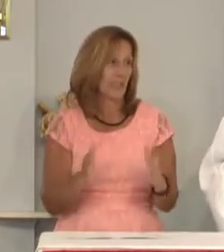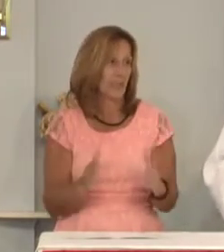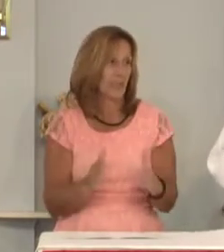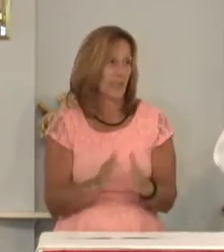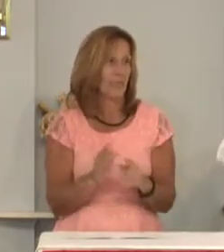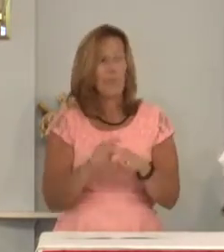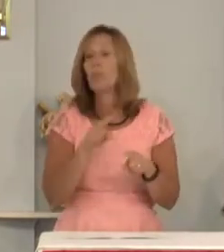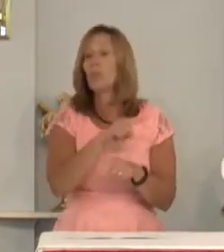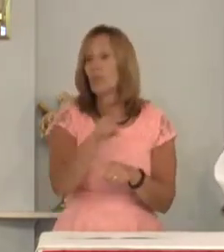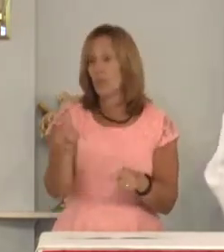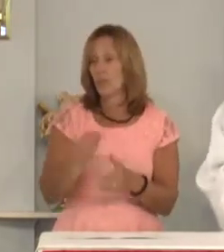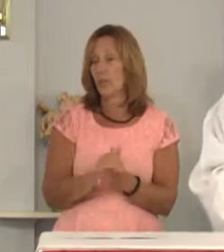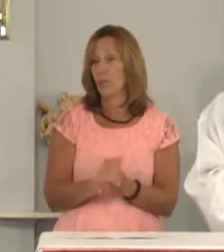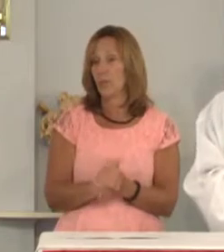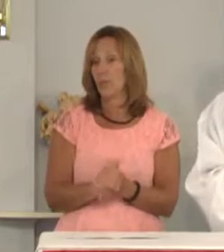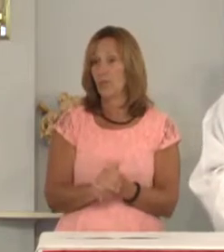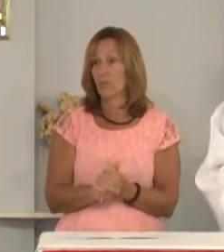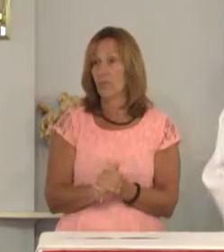But you